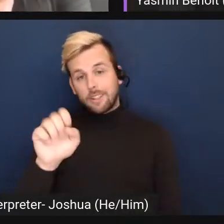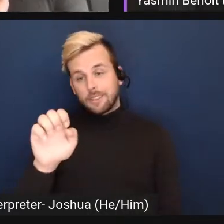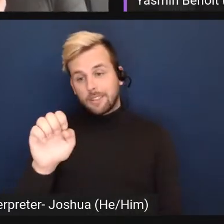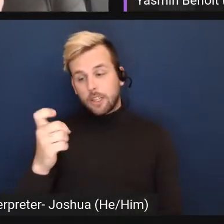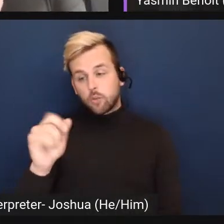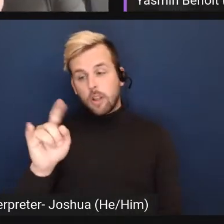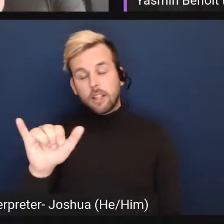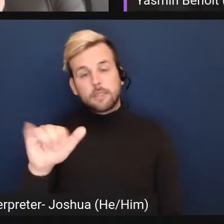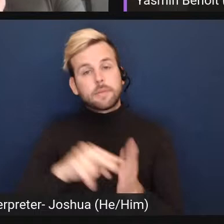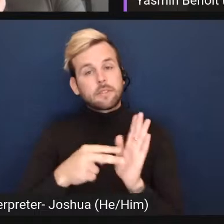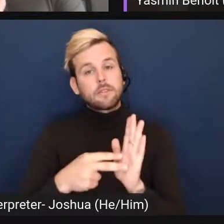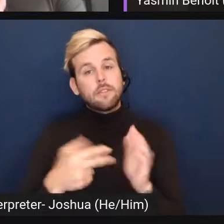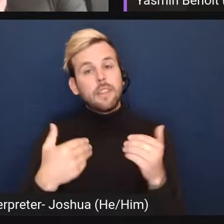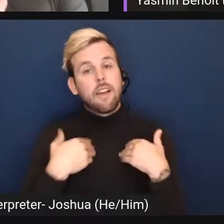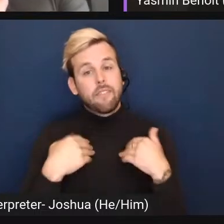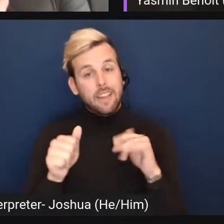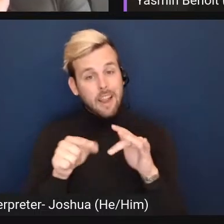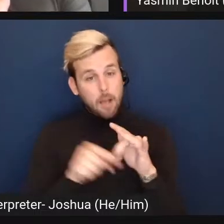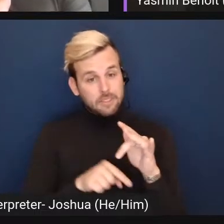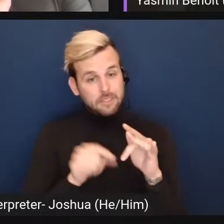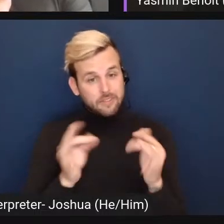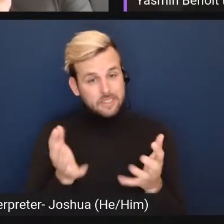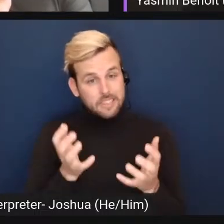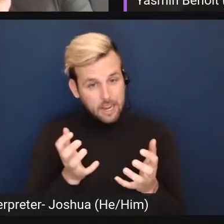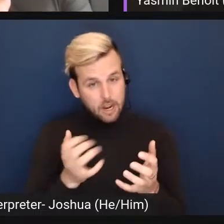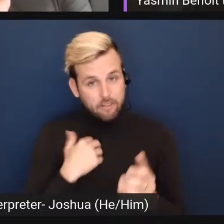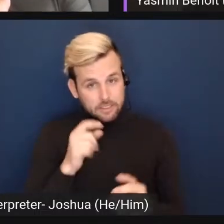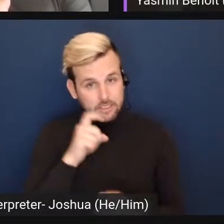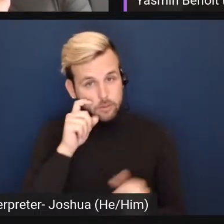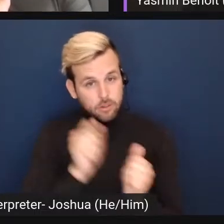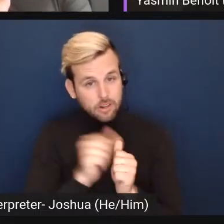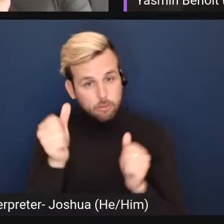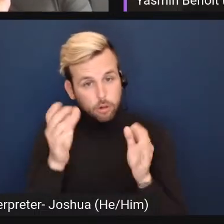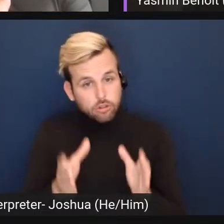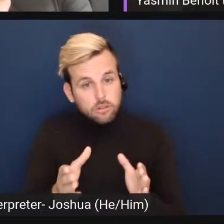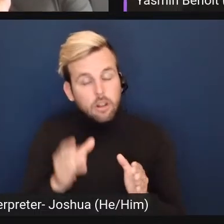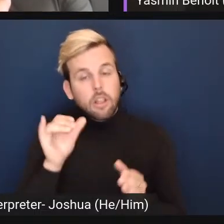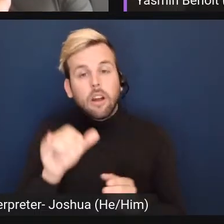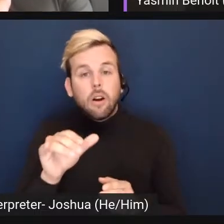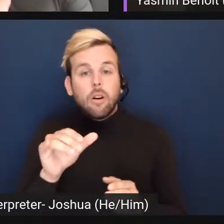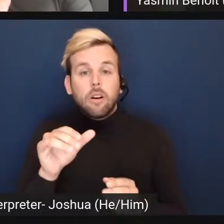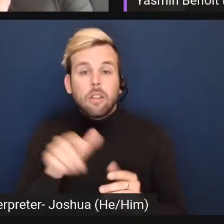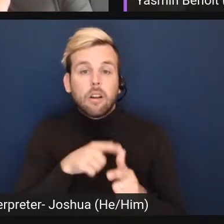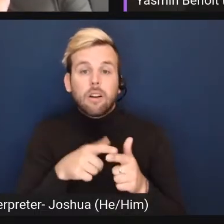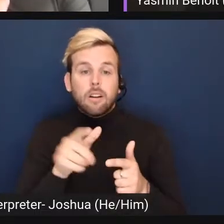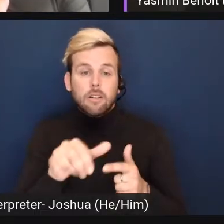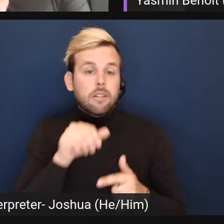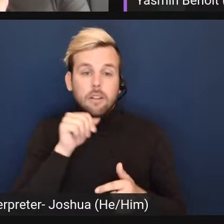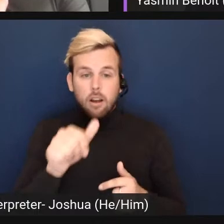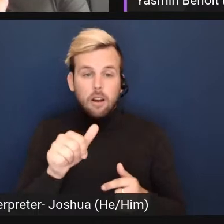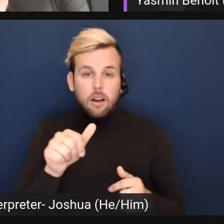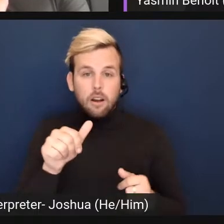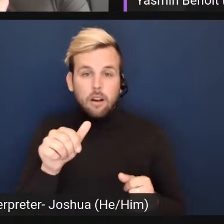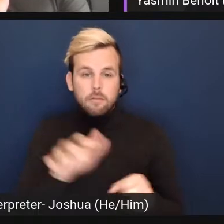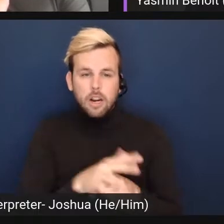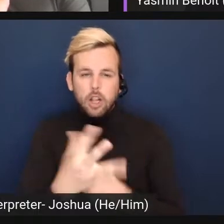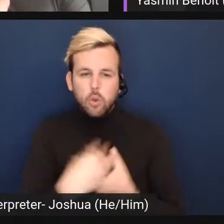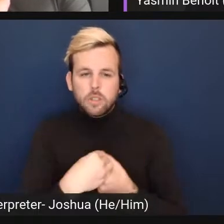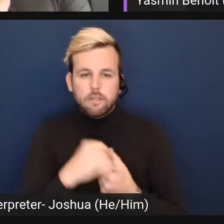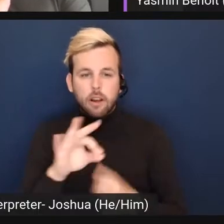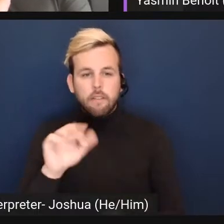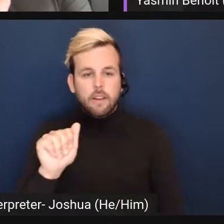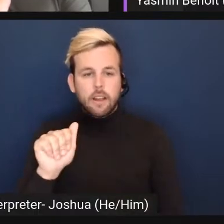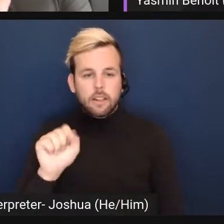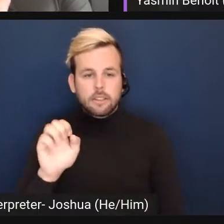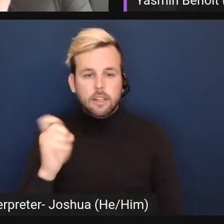having an absence of desire to have sex with another person, that would then not be entirely inclusive of the asexual people